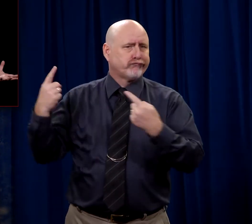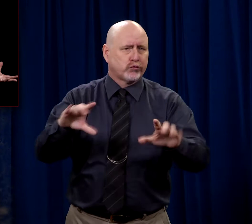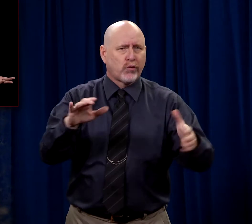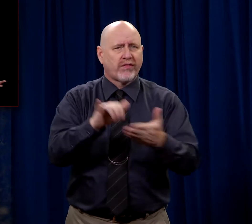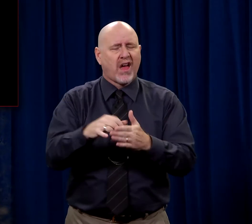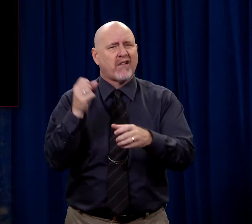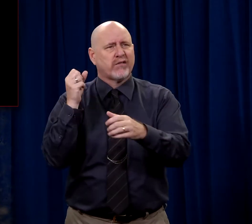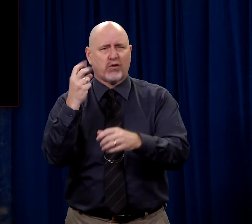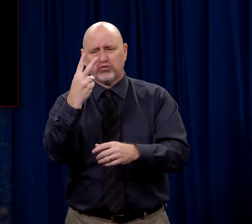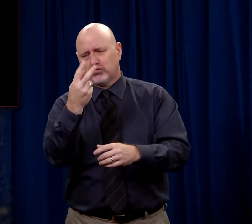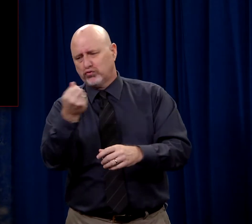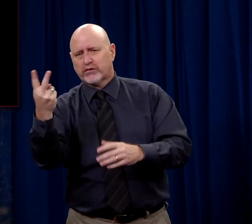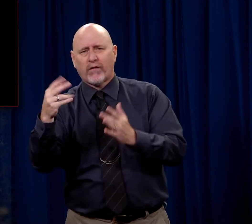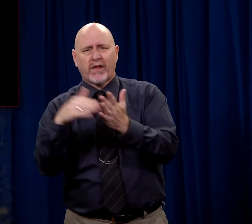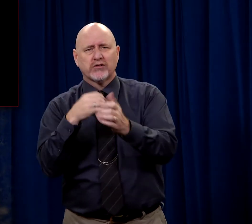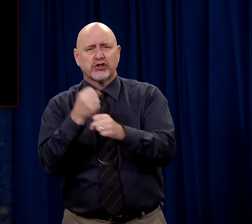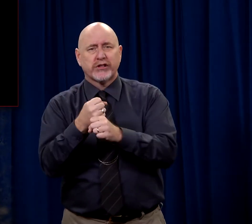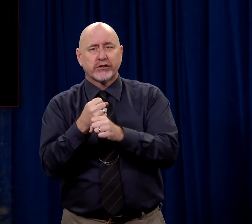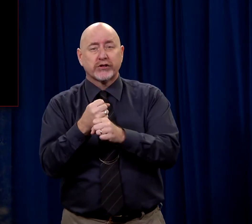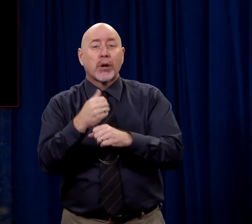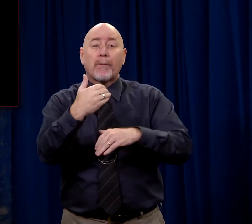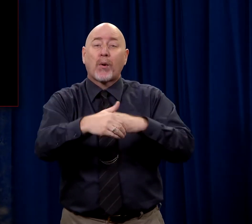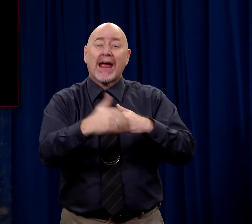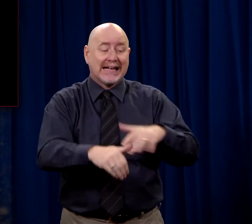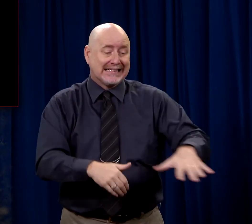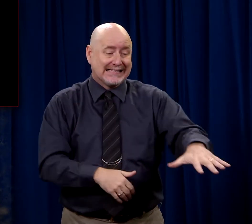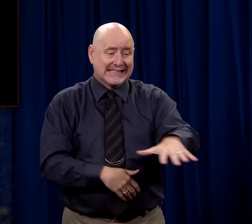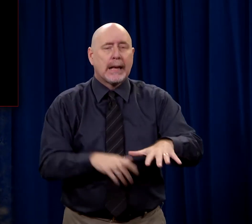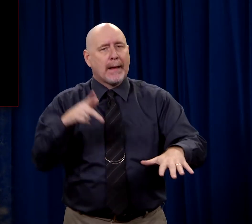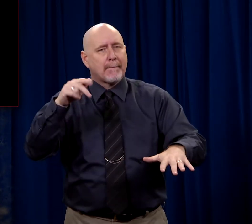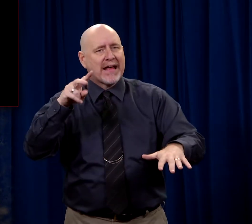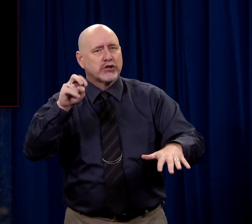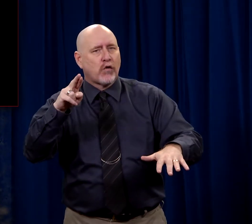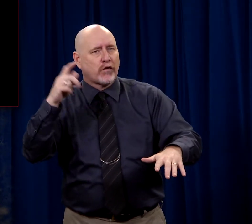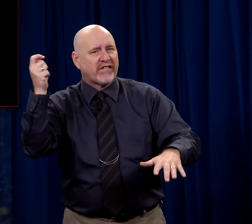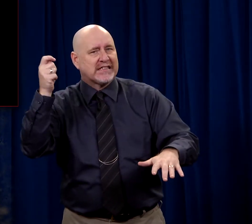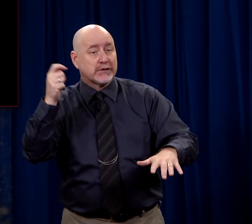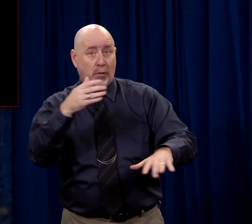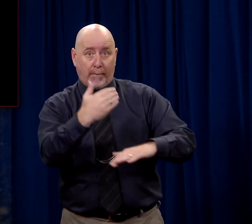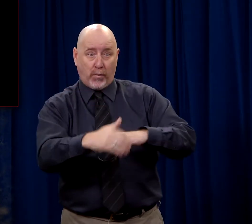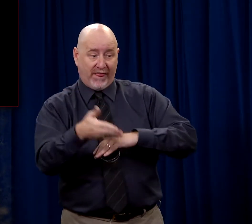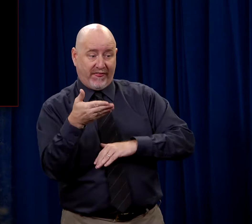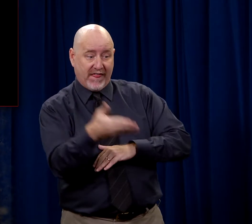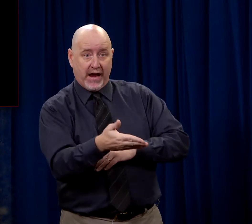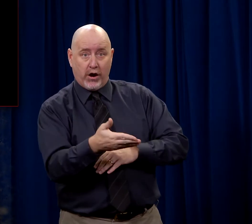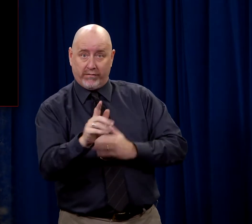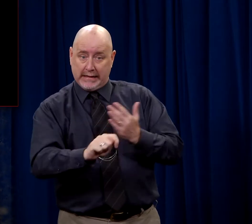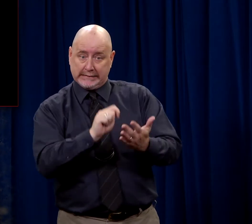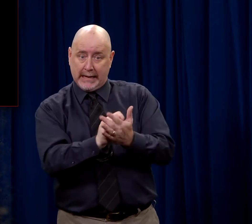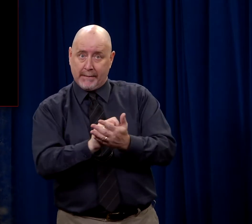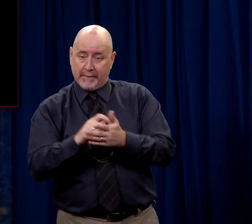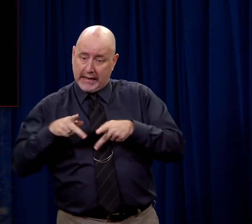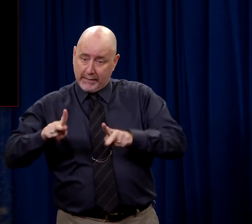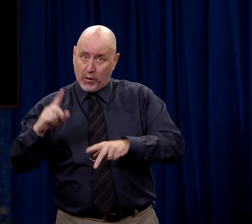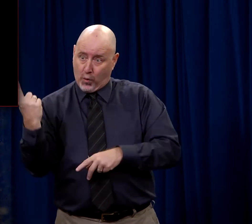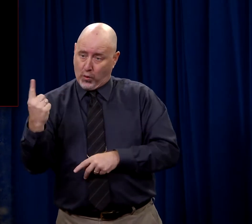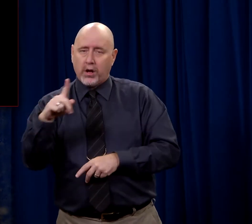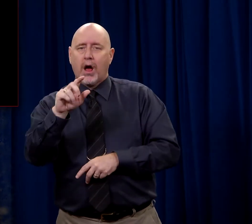for a couple of thousand years now. He took some of the bread. Now this is the Passover feast. So the only bread that's available there is